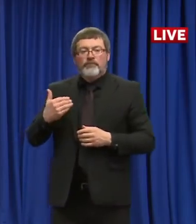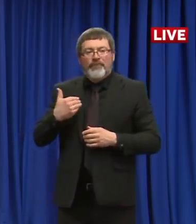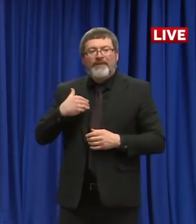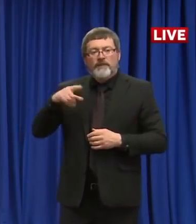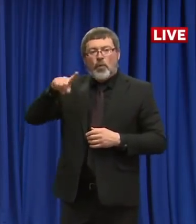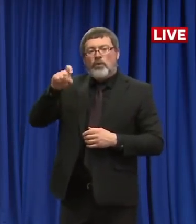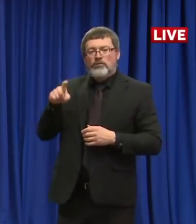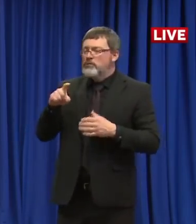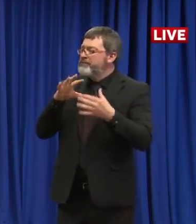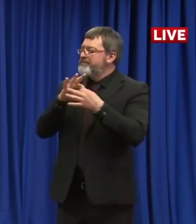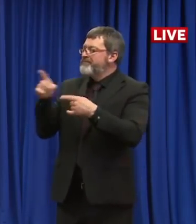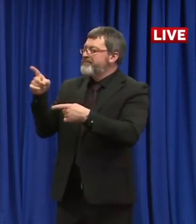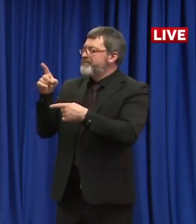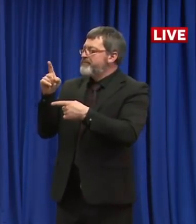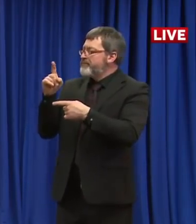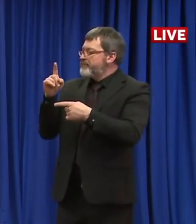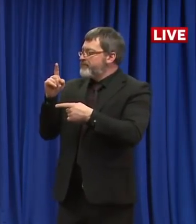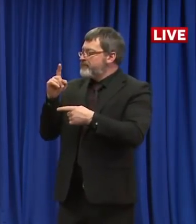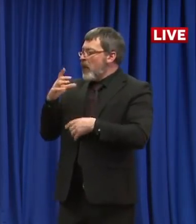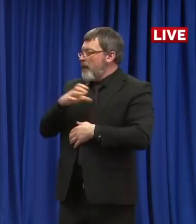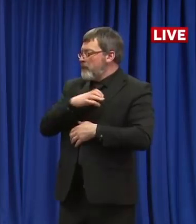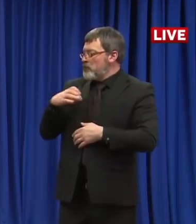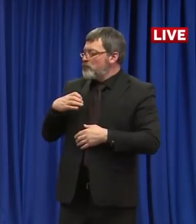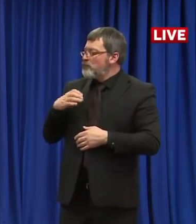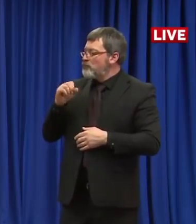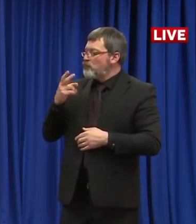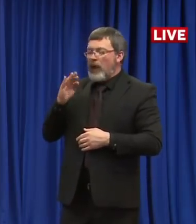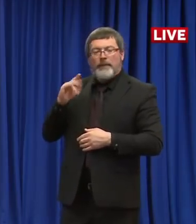service providers? I'm going to let the commissioner speak to that.